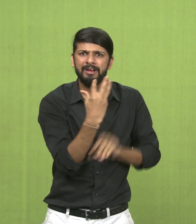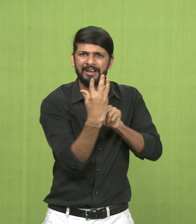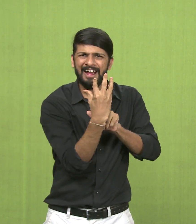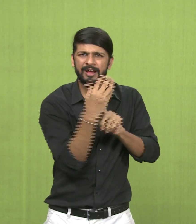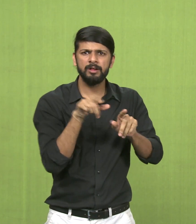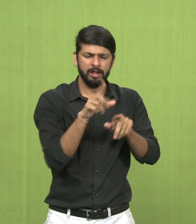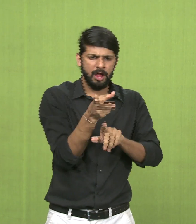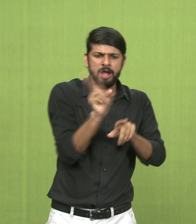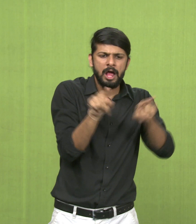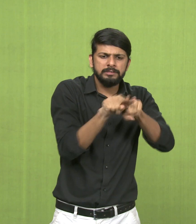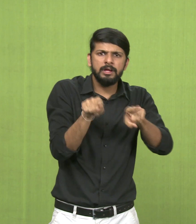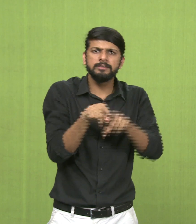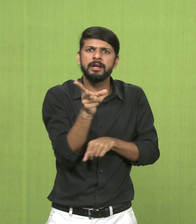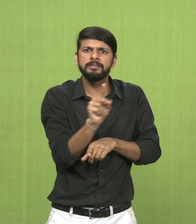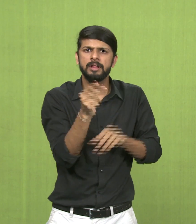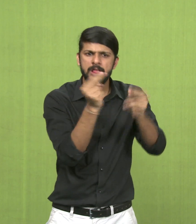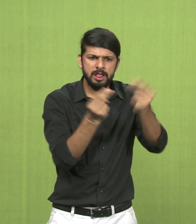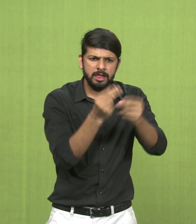The flower motif has been repeated.